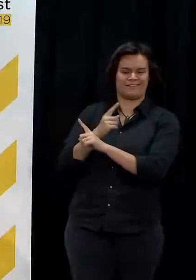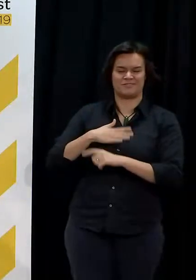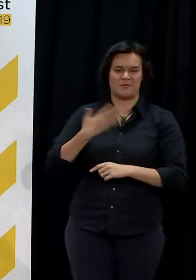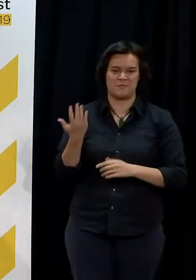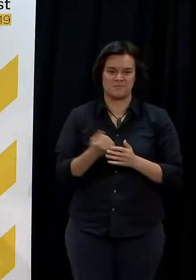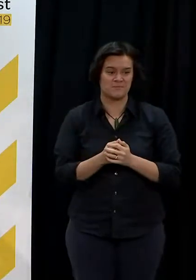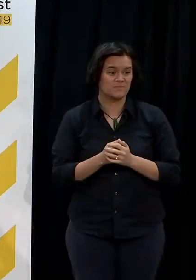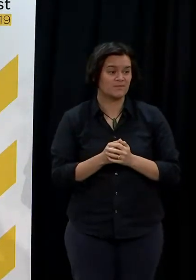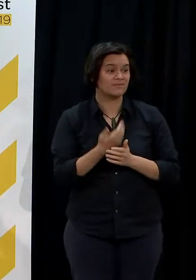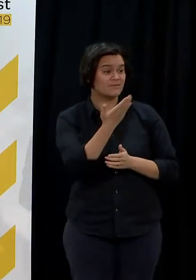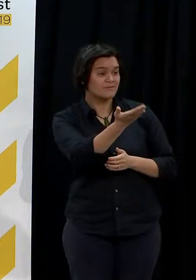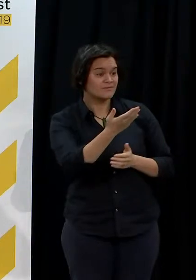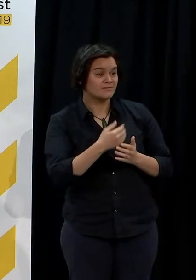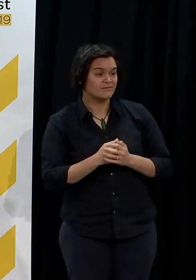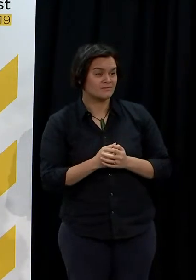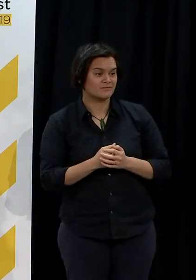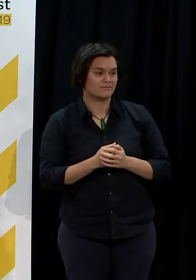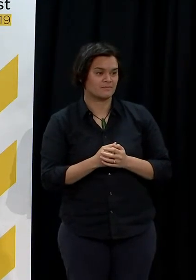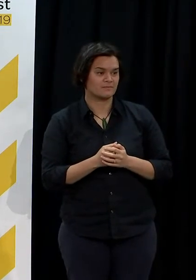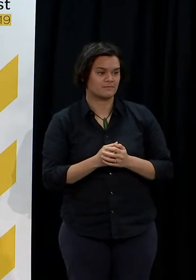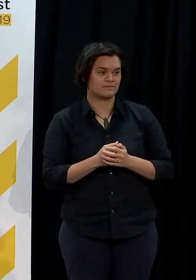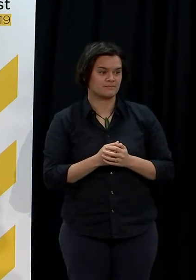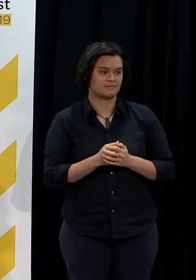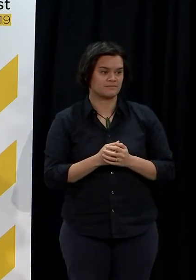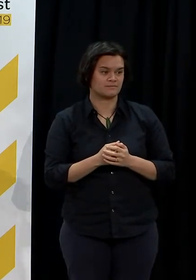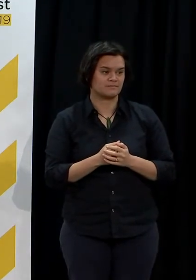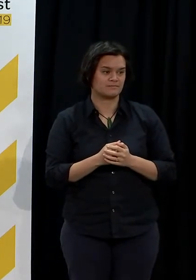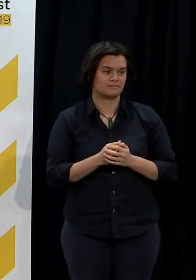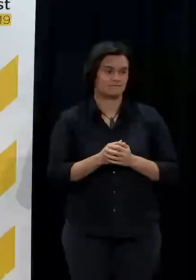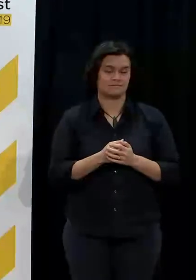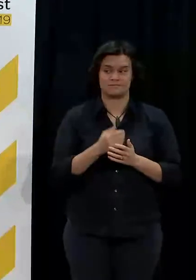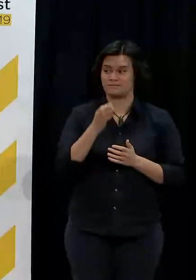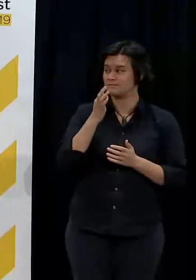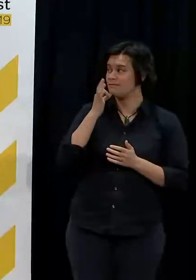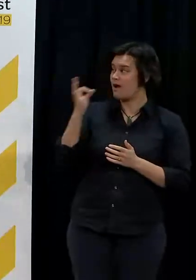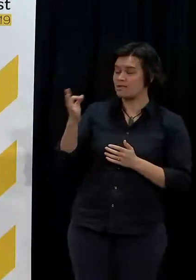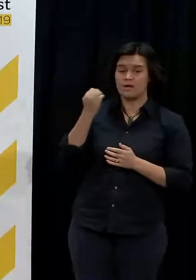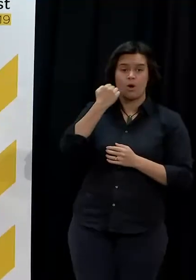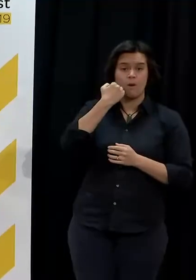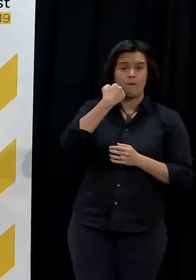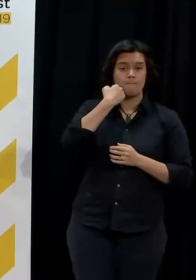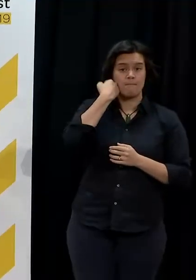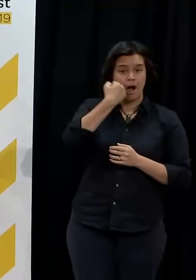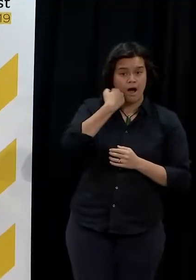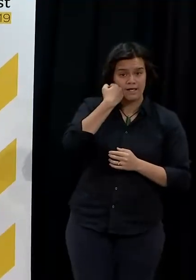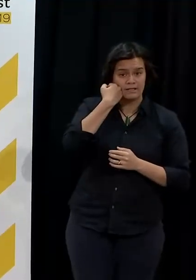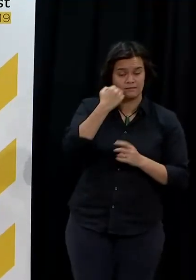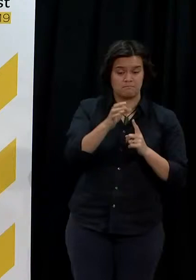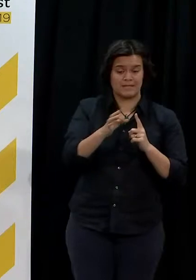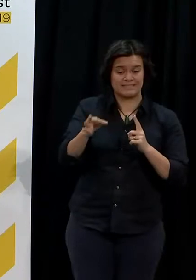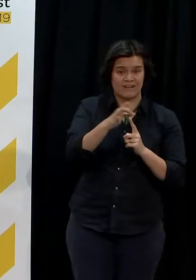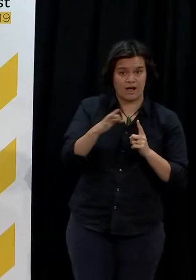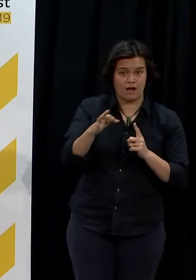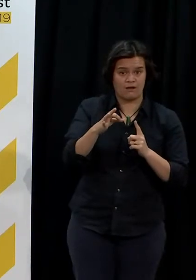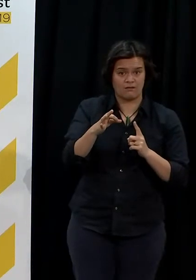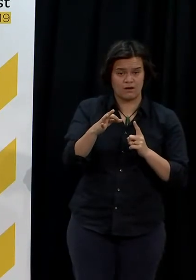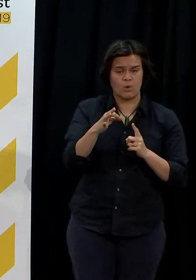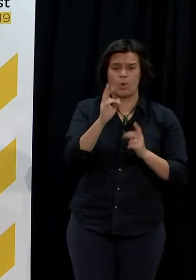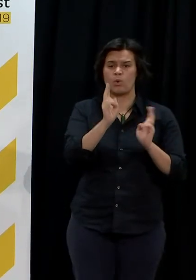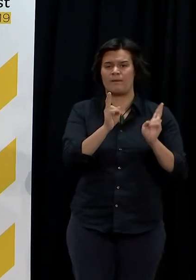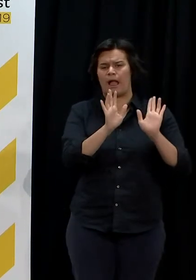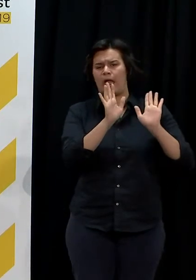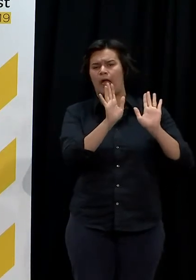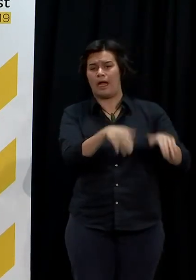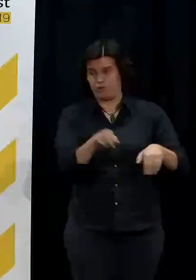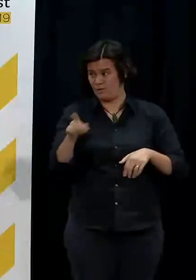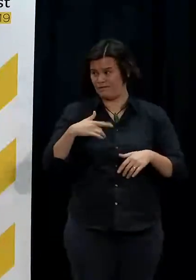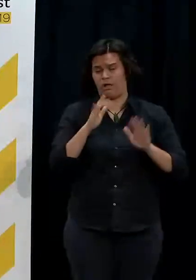So, bukawai. Does it take Māori and Pacifica to be in crisis mode before we're going to see these kinds